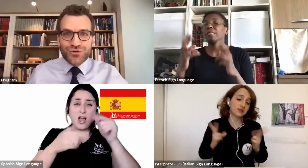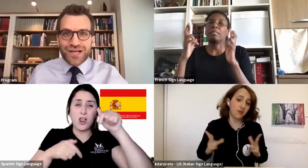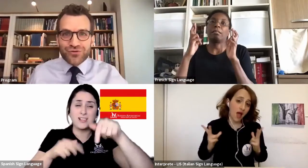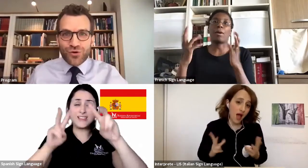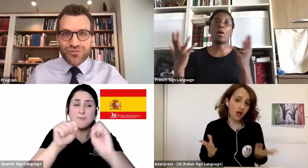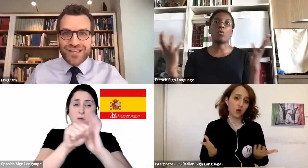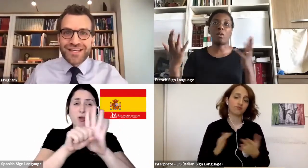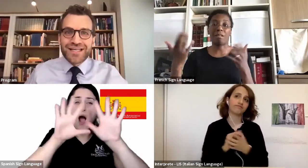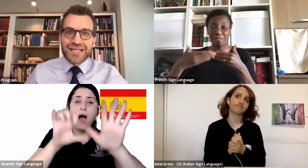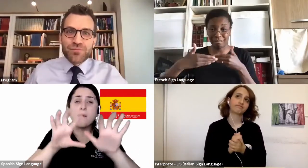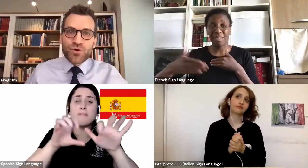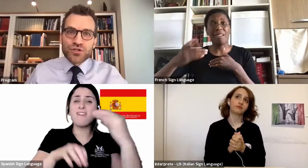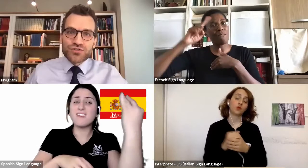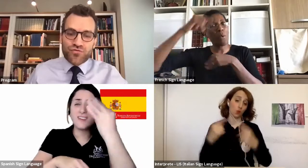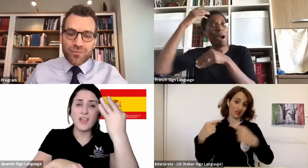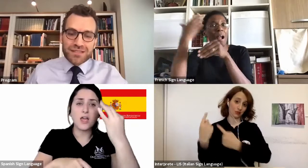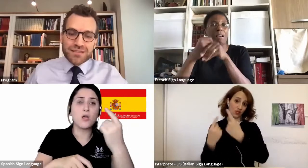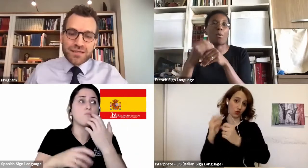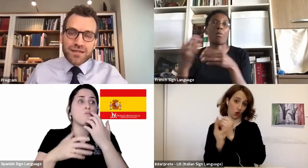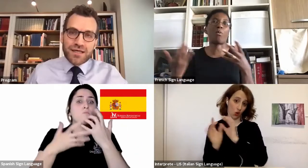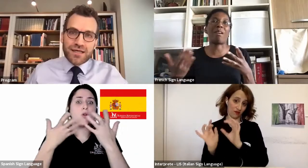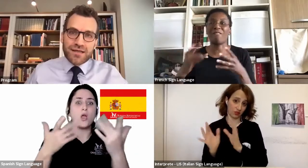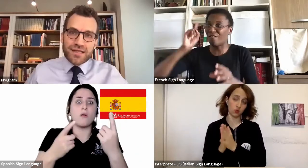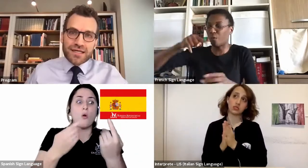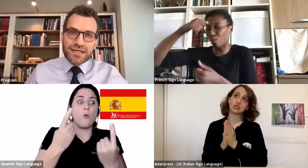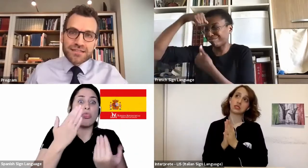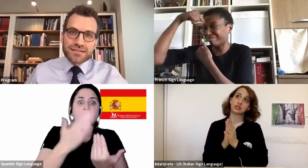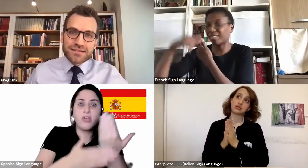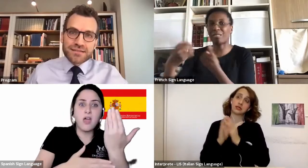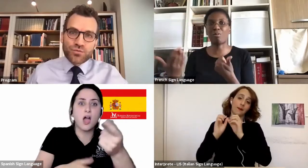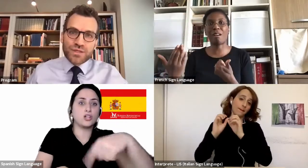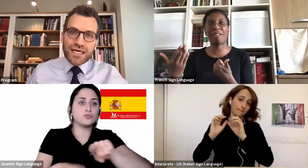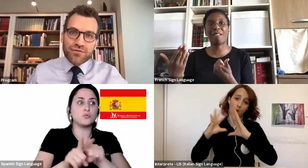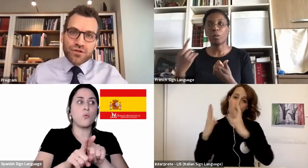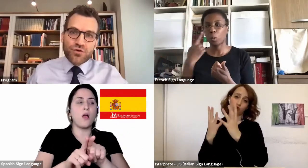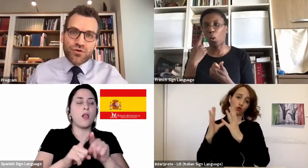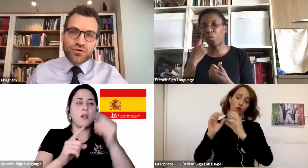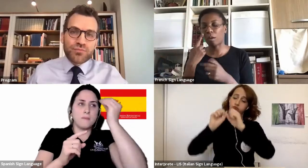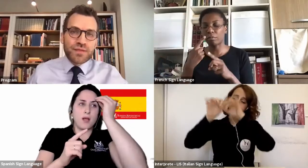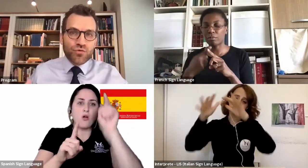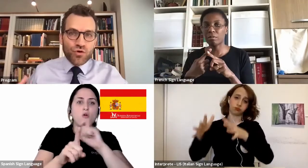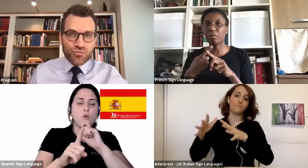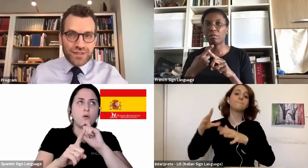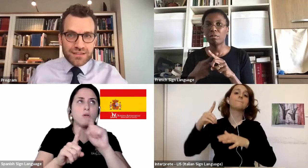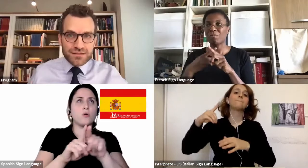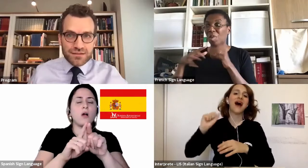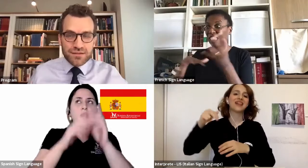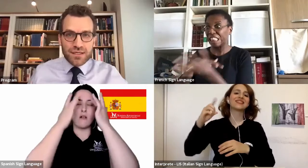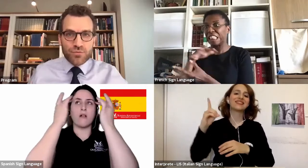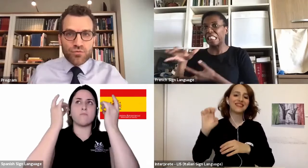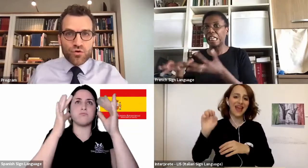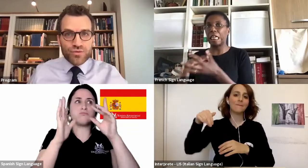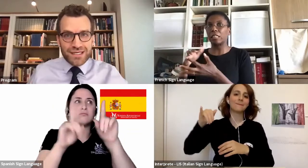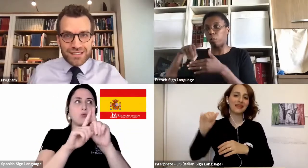point sooner or later, hopefully emerge from it, that at least we have learned to be more real,